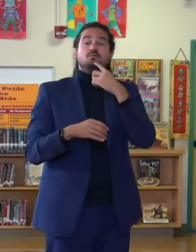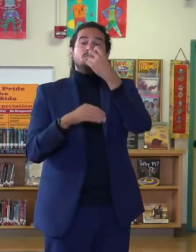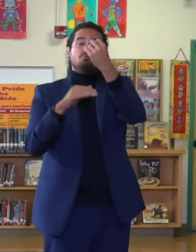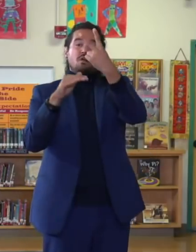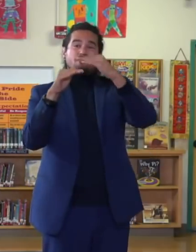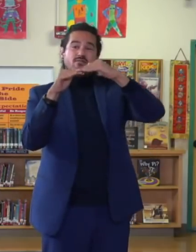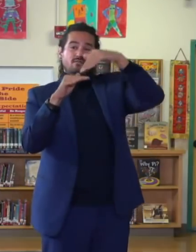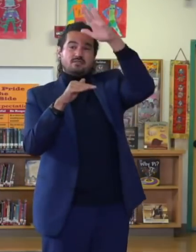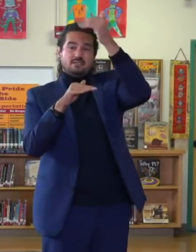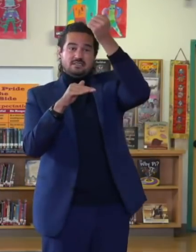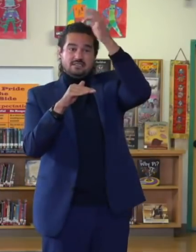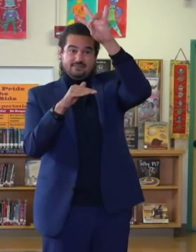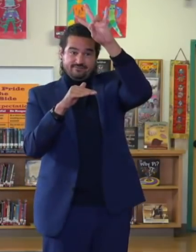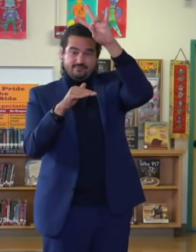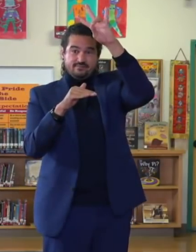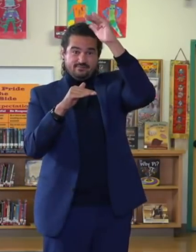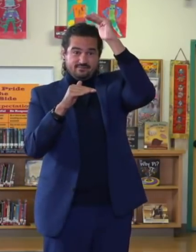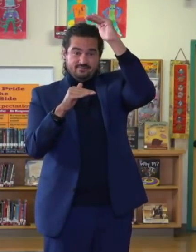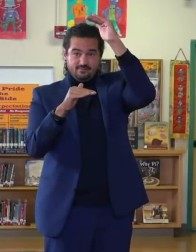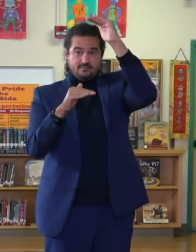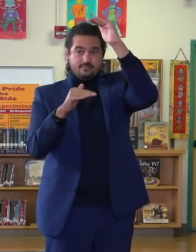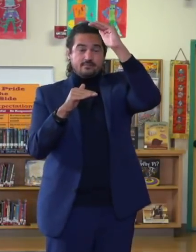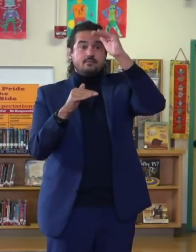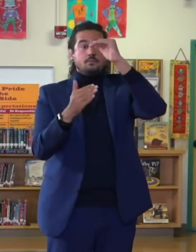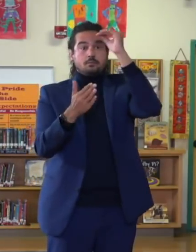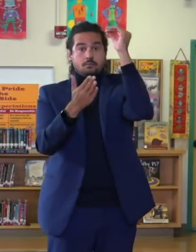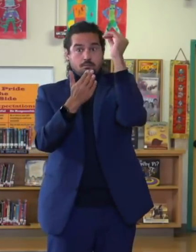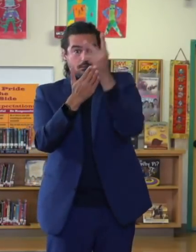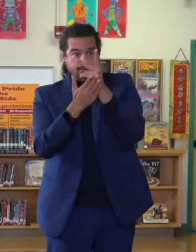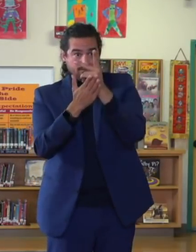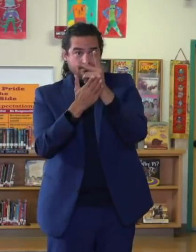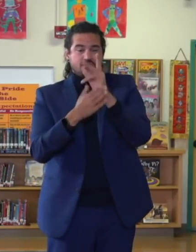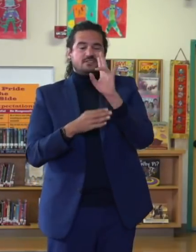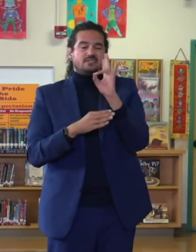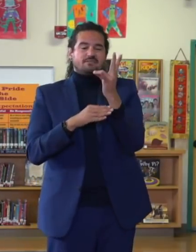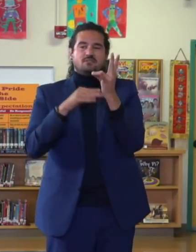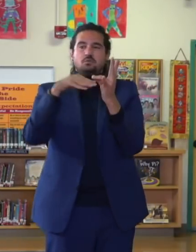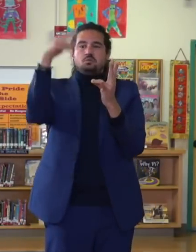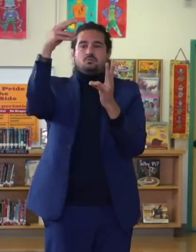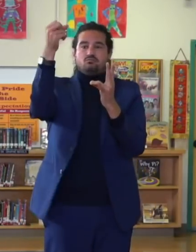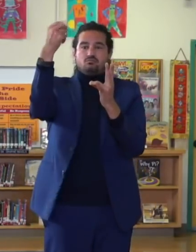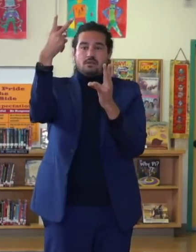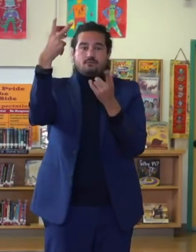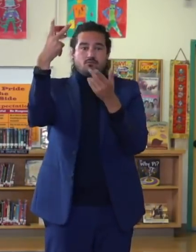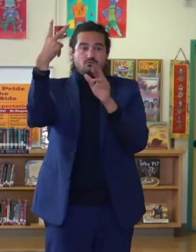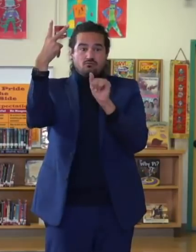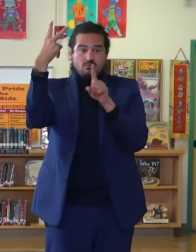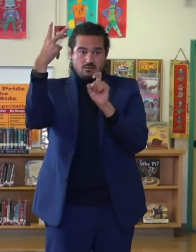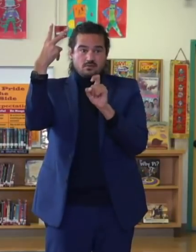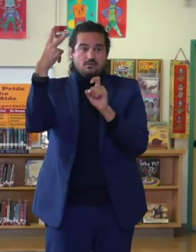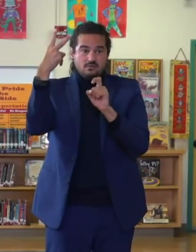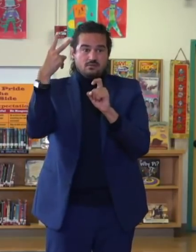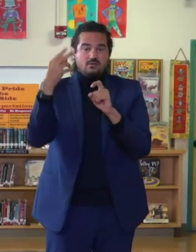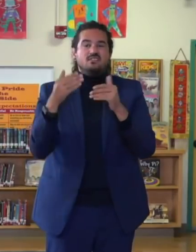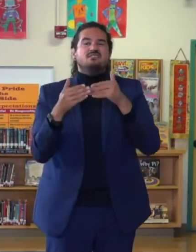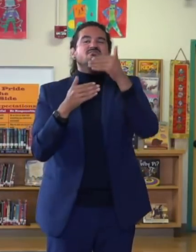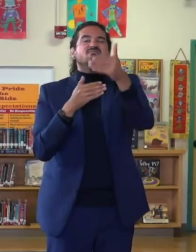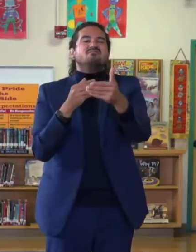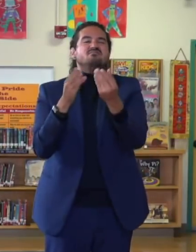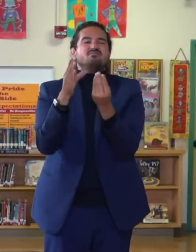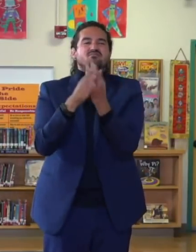begin to apply that requirement in the next term, either January 1st